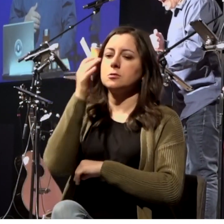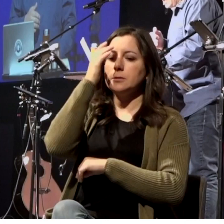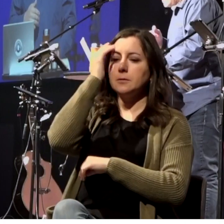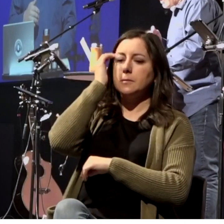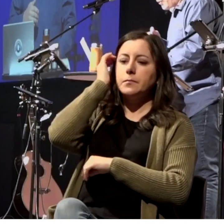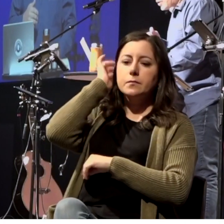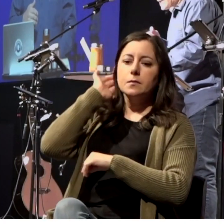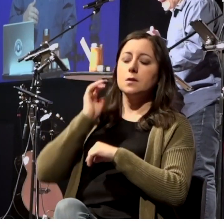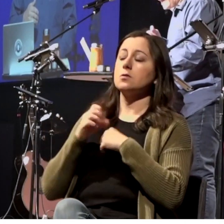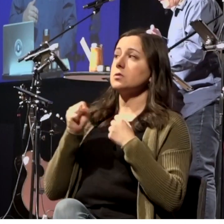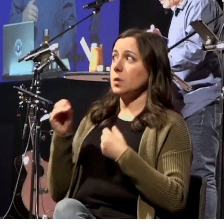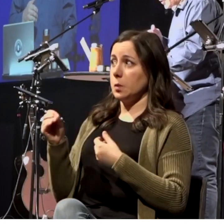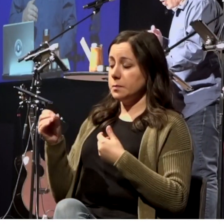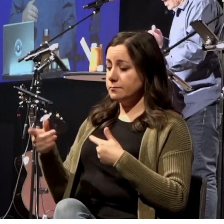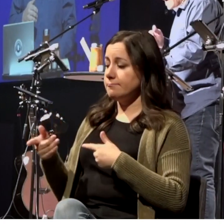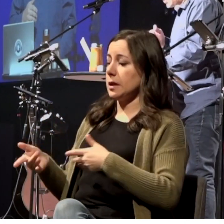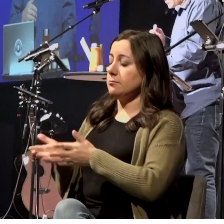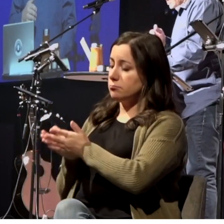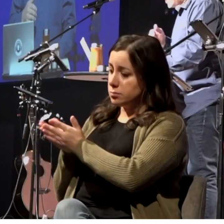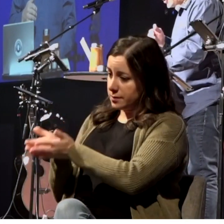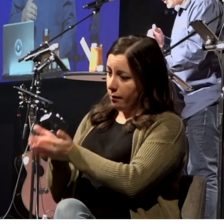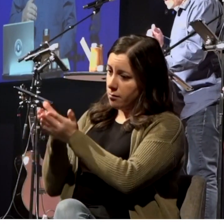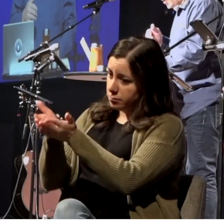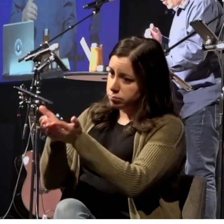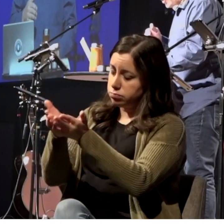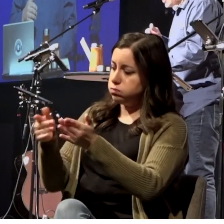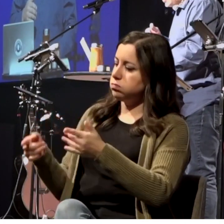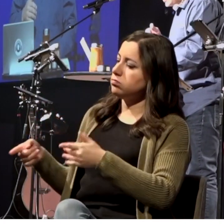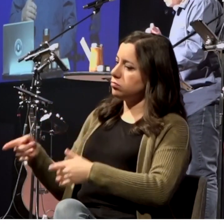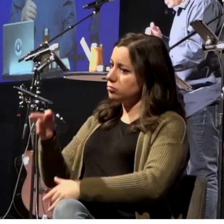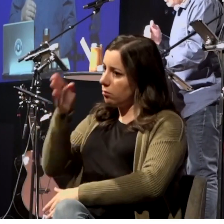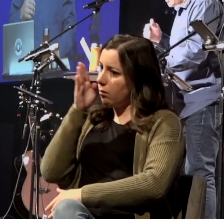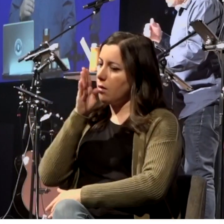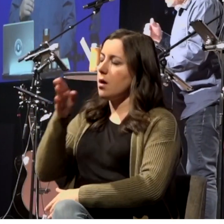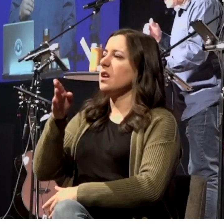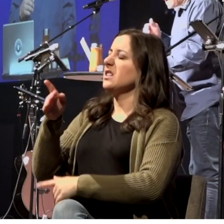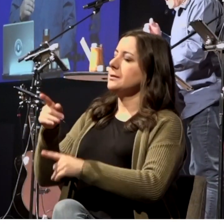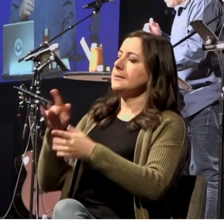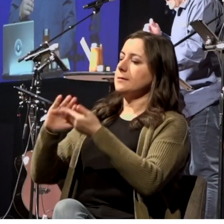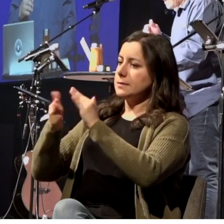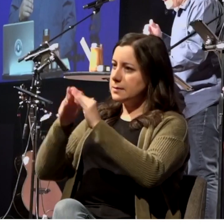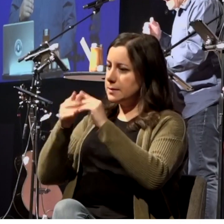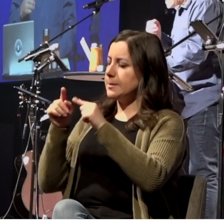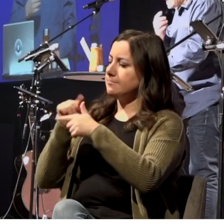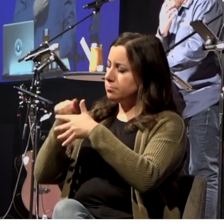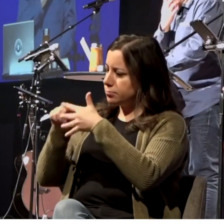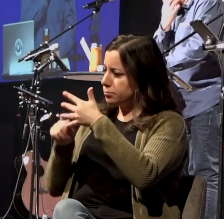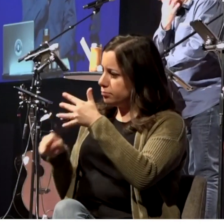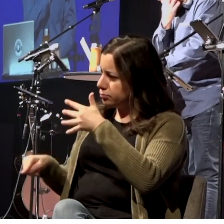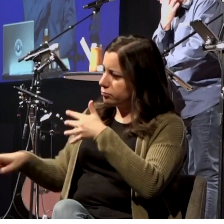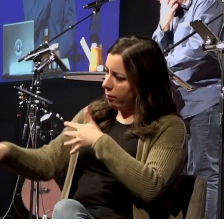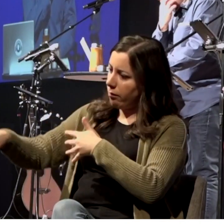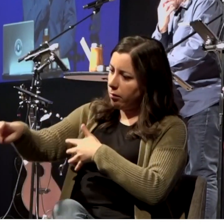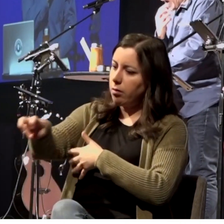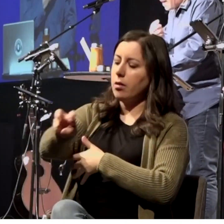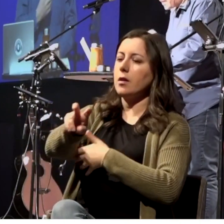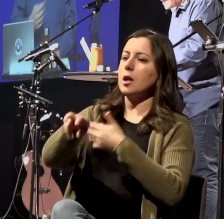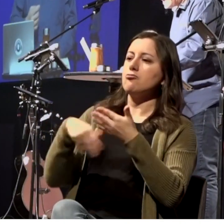Therefore, sailing from Troas, we ran a straight course to Simonthrance, and the next day came to Neapolis,